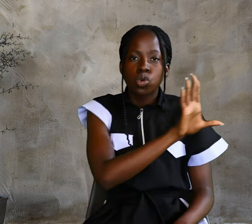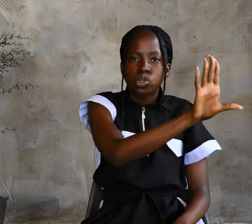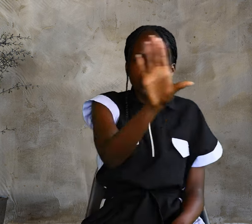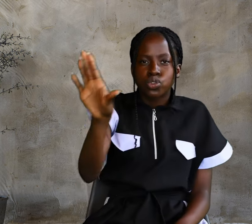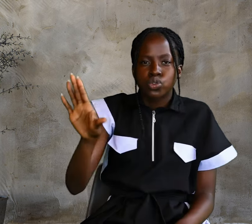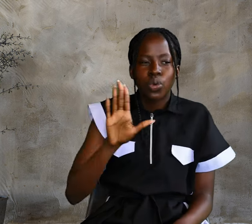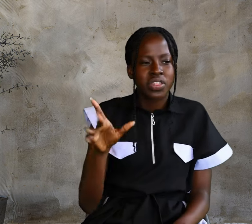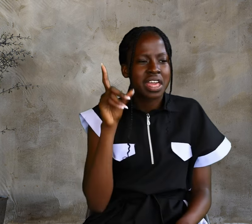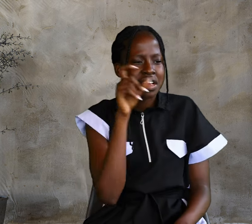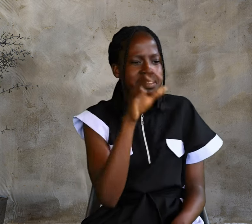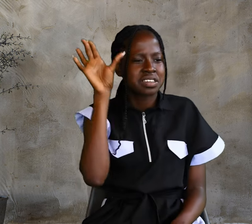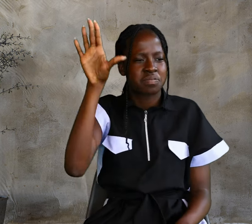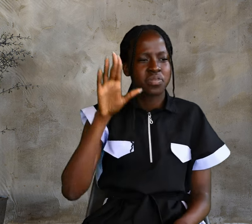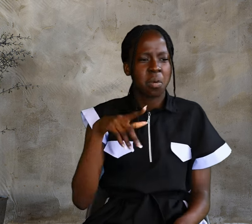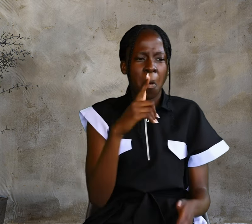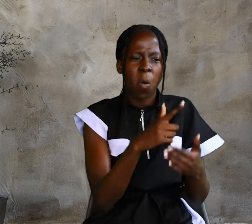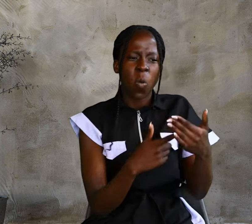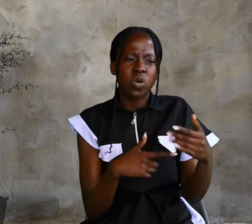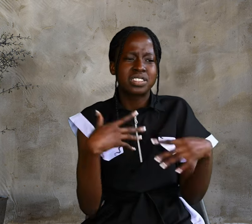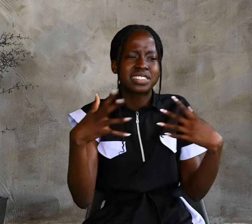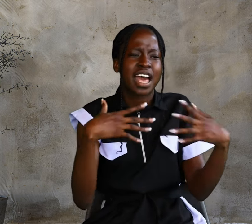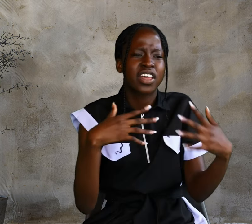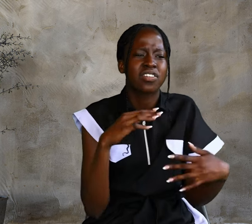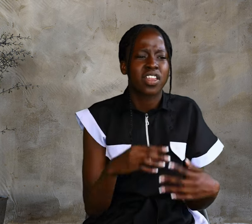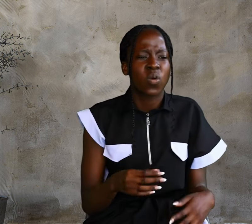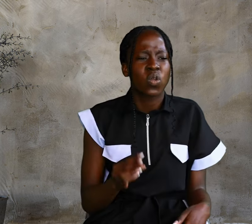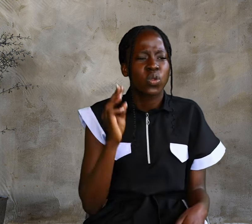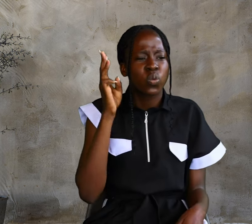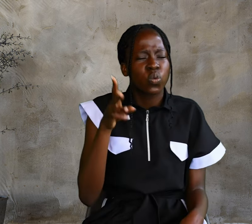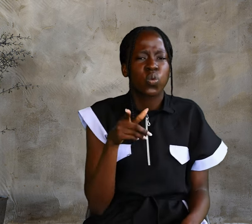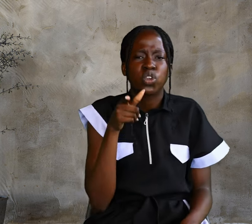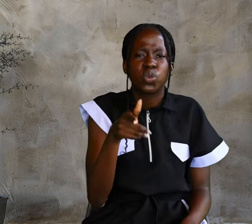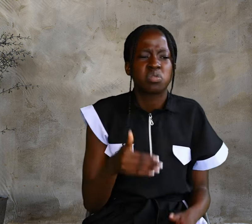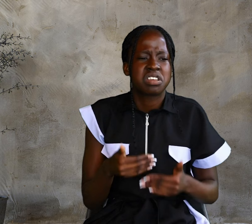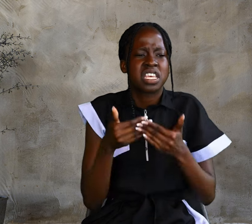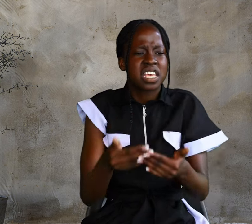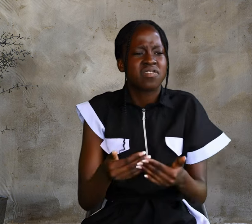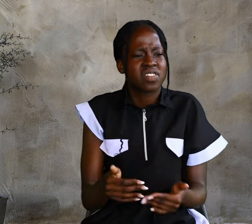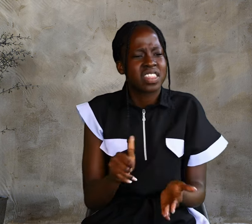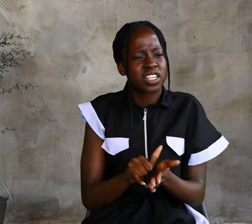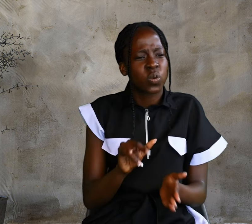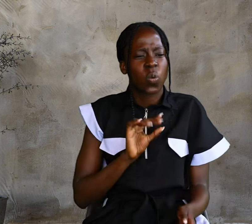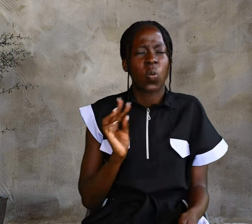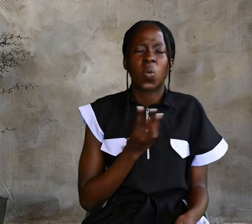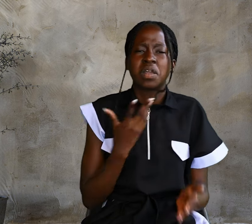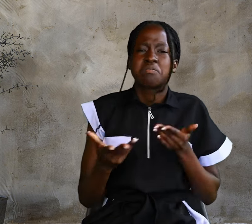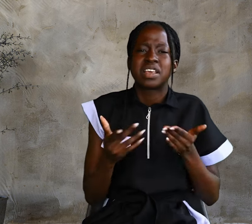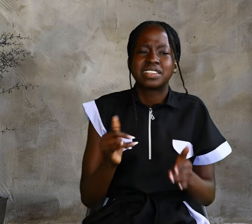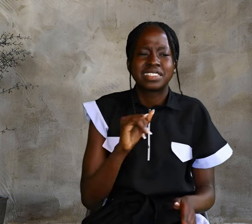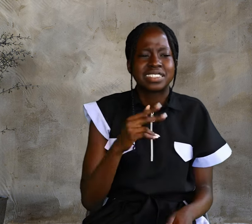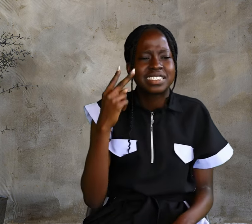So they asked him, What sign then will you give that we may see it and believe in you?